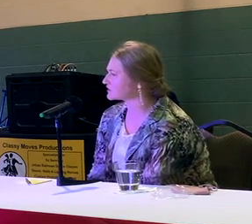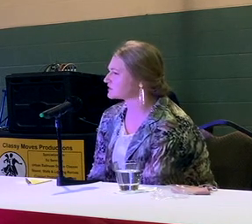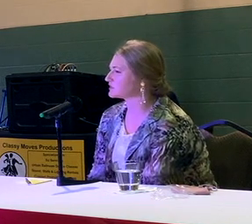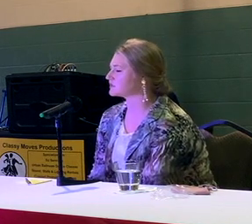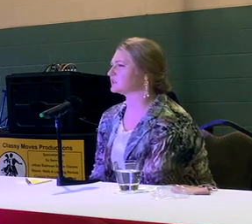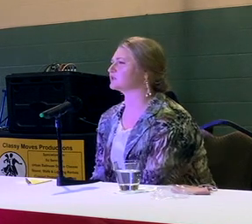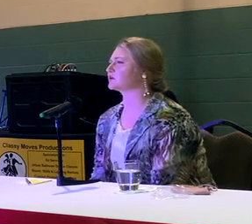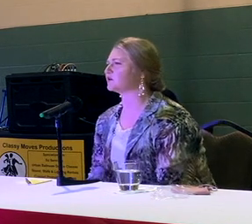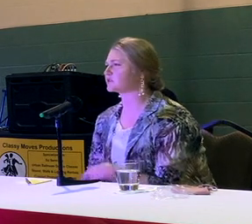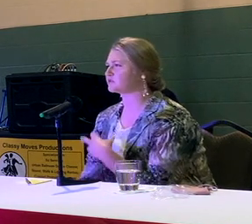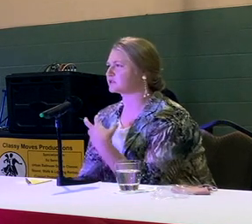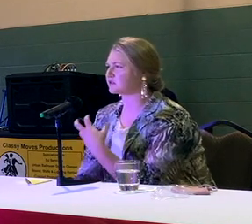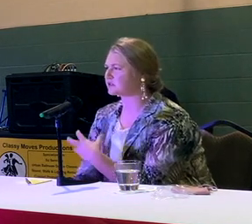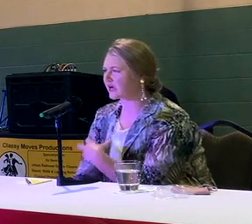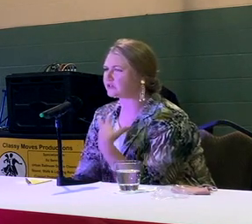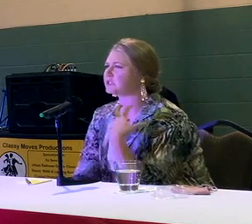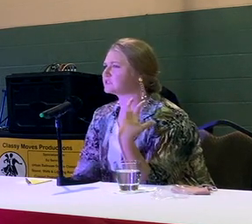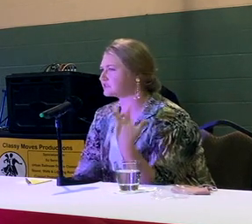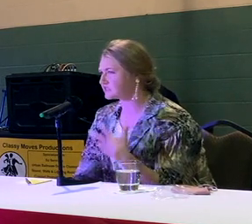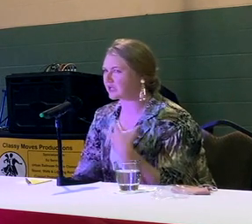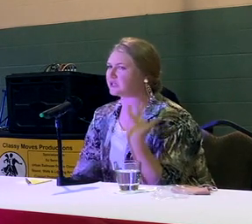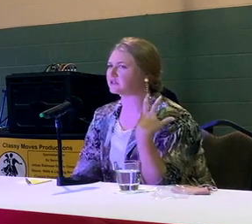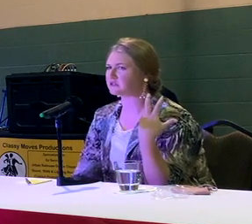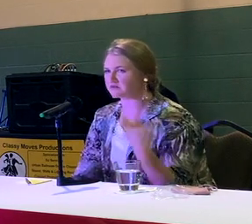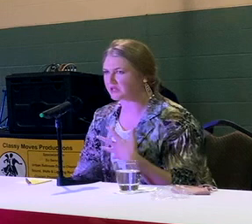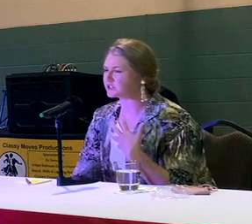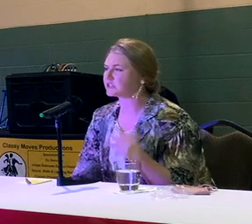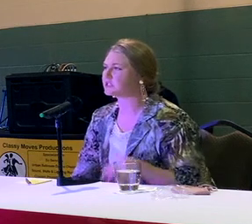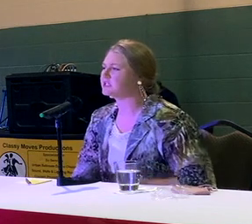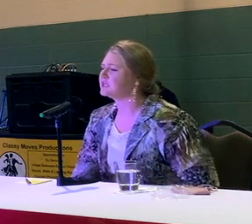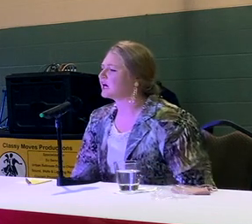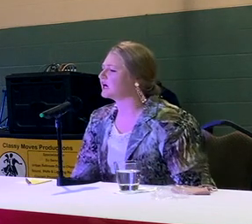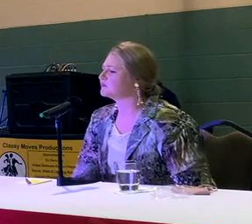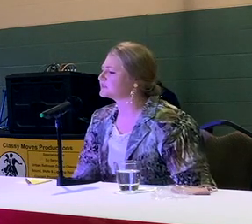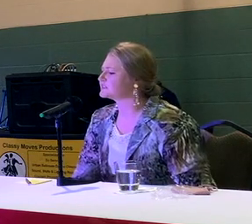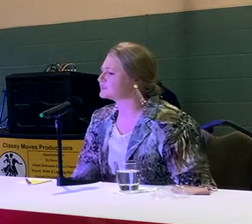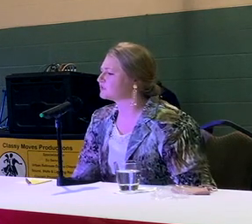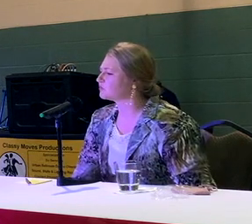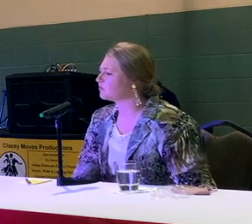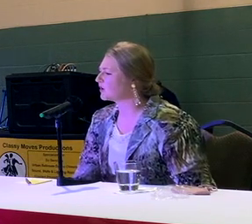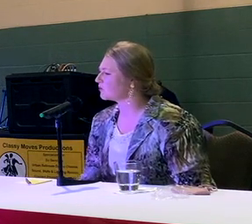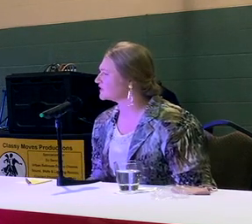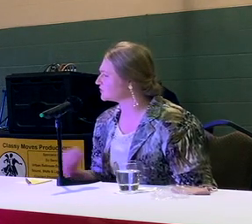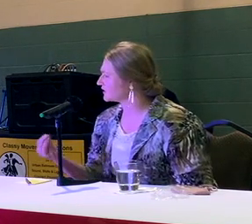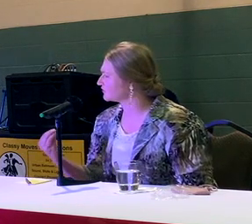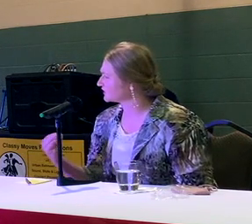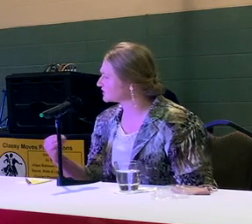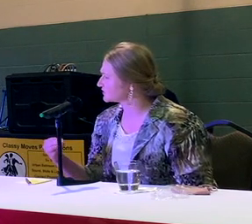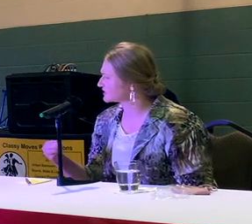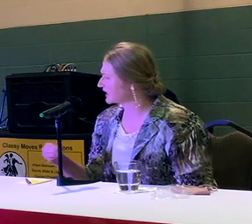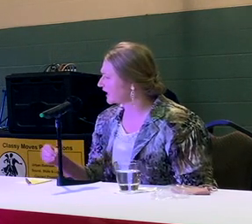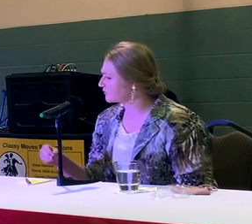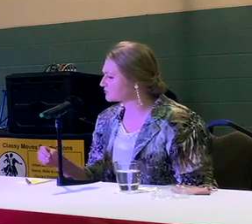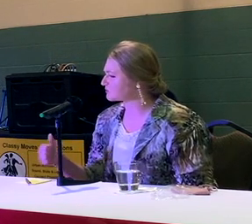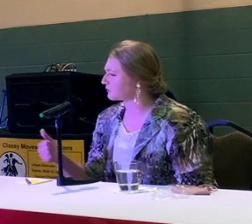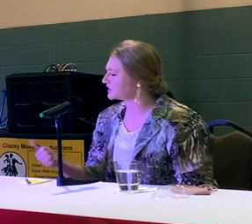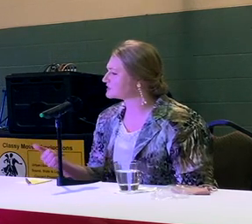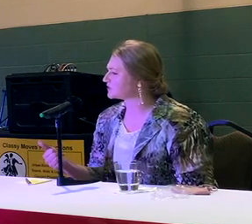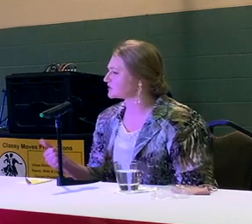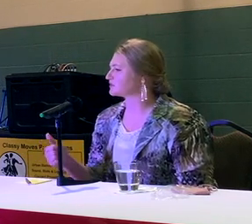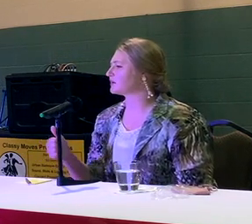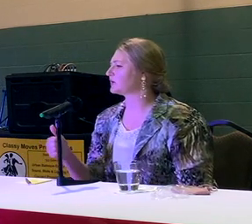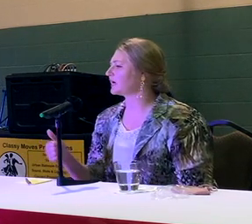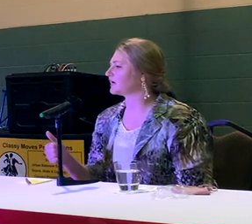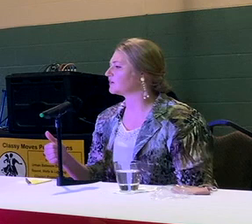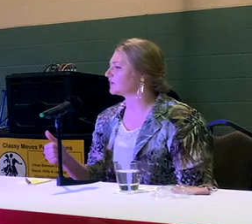we have, not just in the city but also in the county and the state and the nation. To see what ways we can fill in those gaps. But we